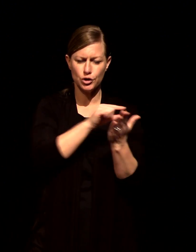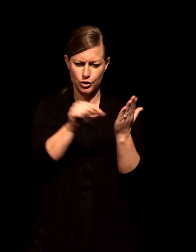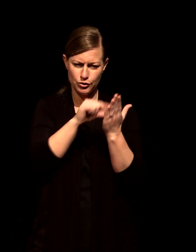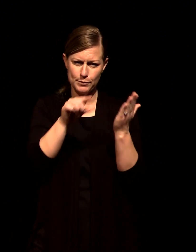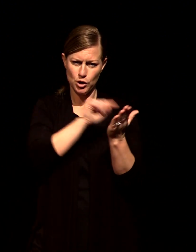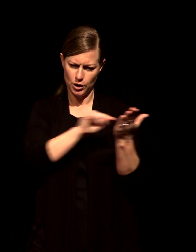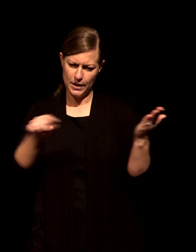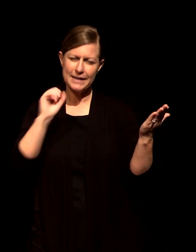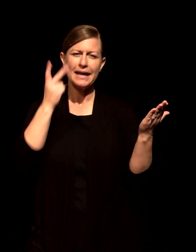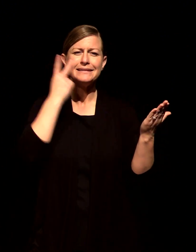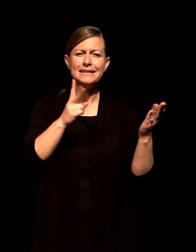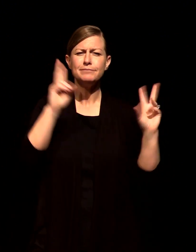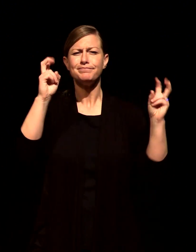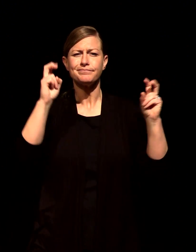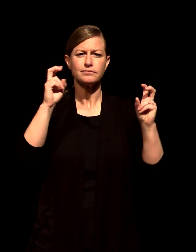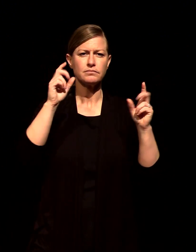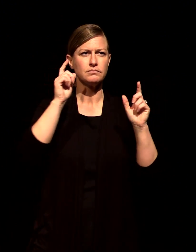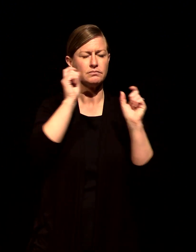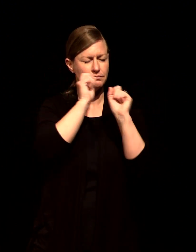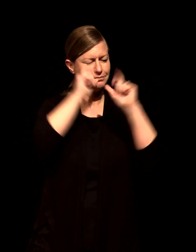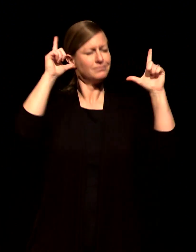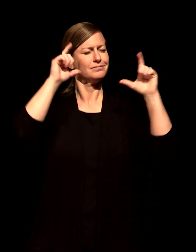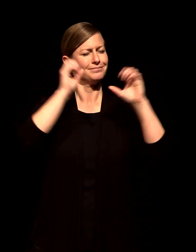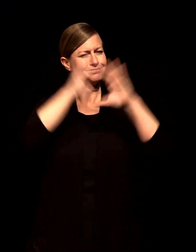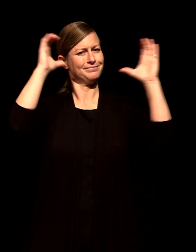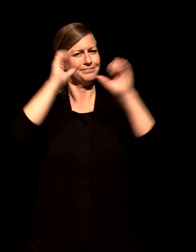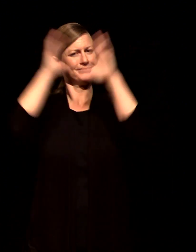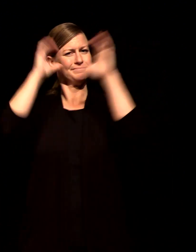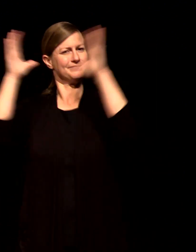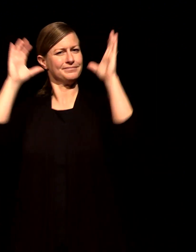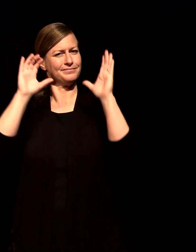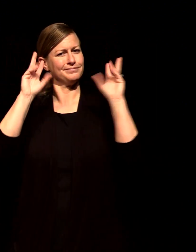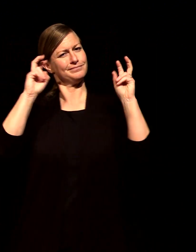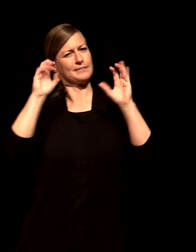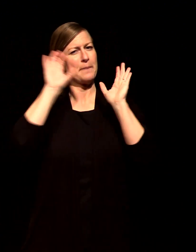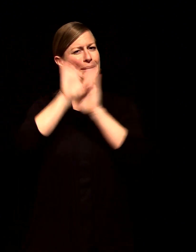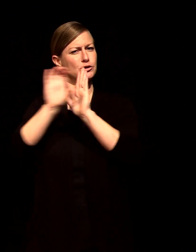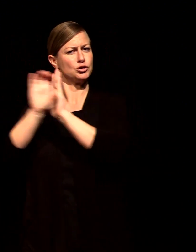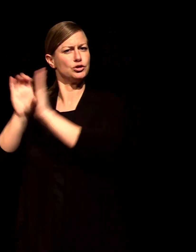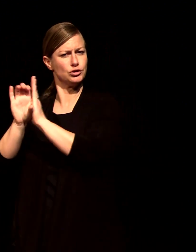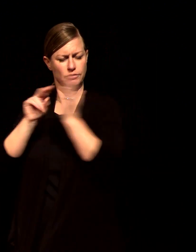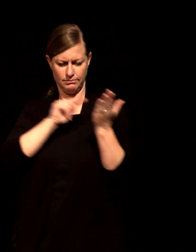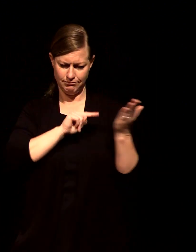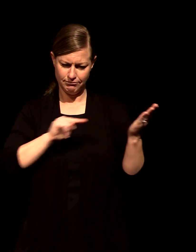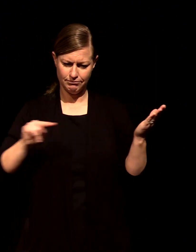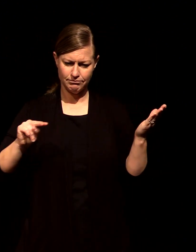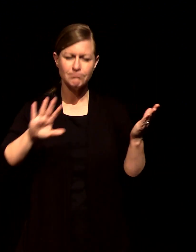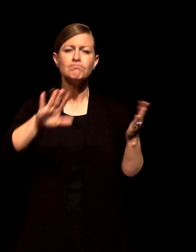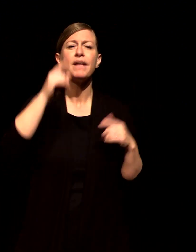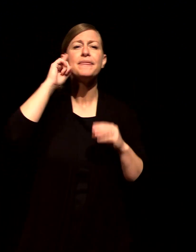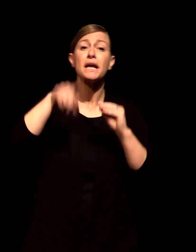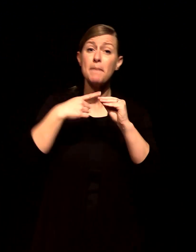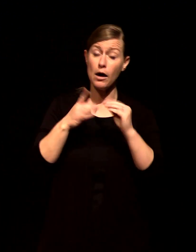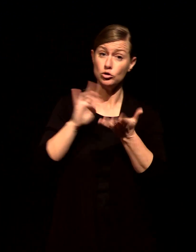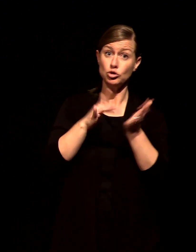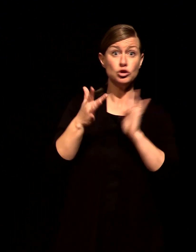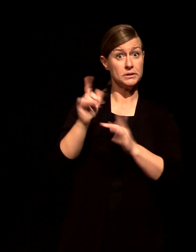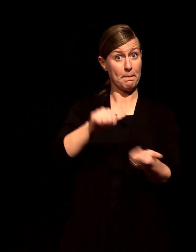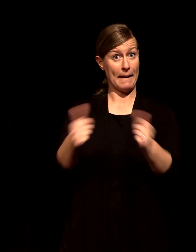I mean think about his baptism where his father said this is my son in whom I am well